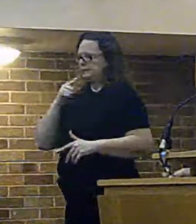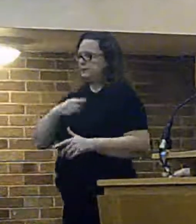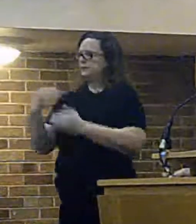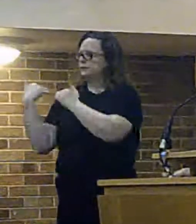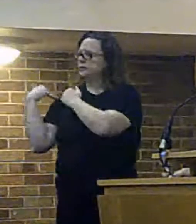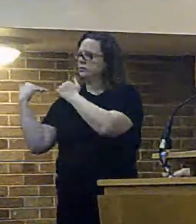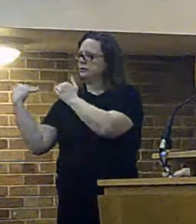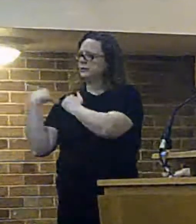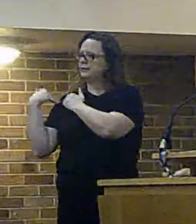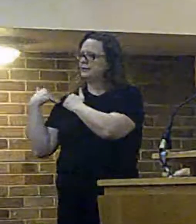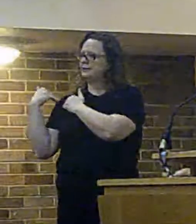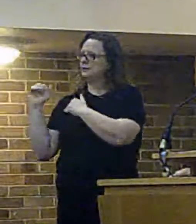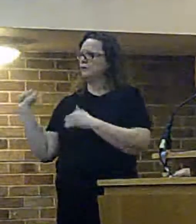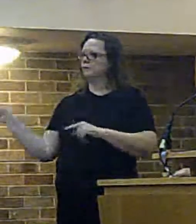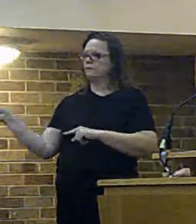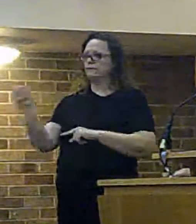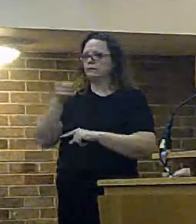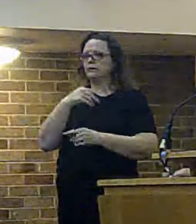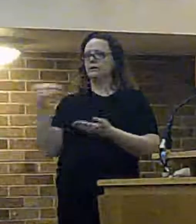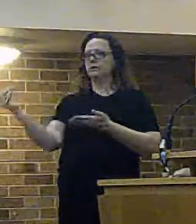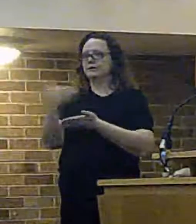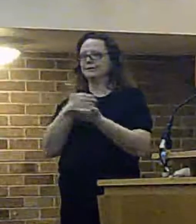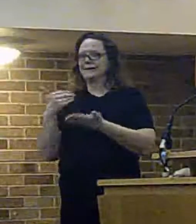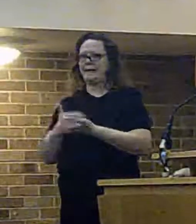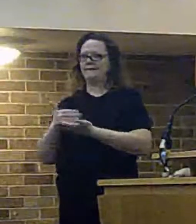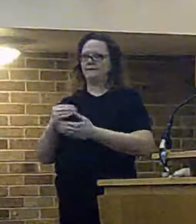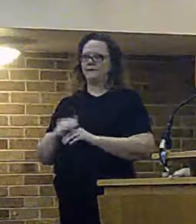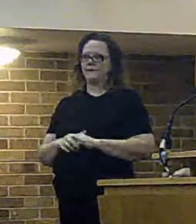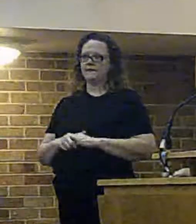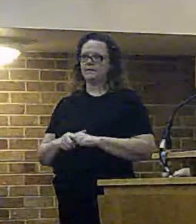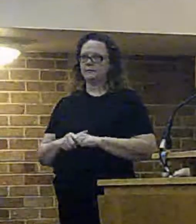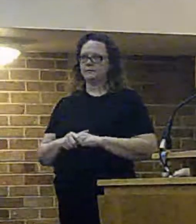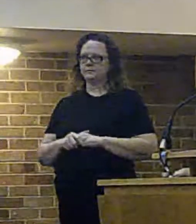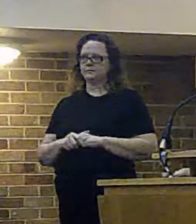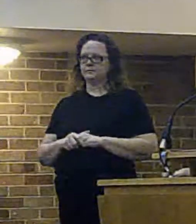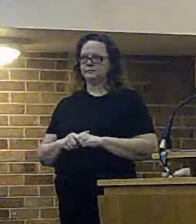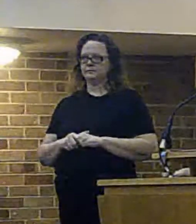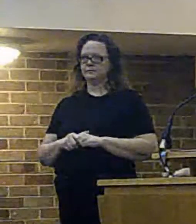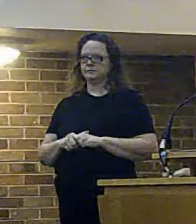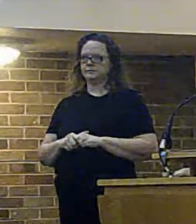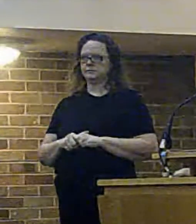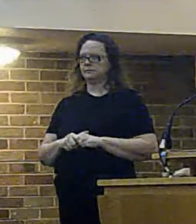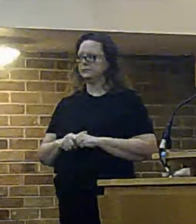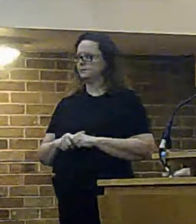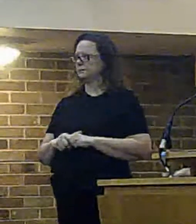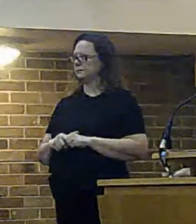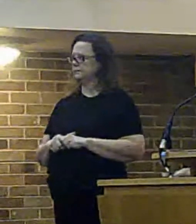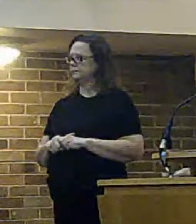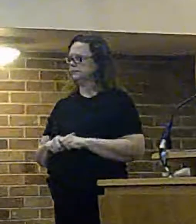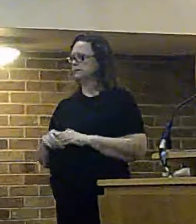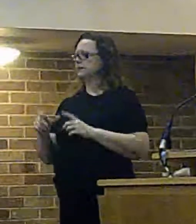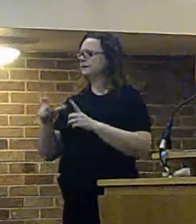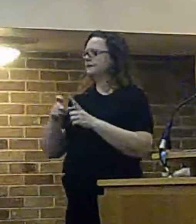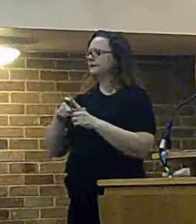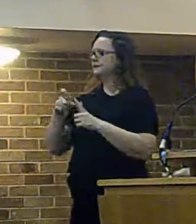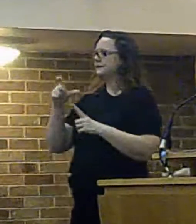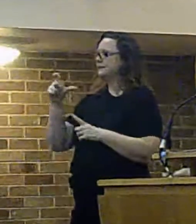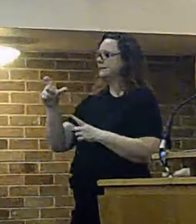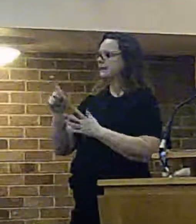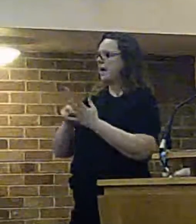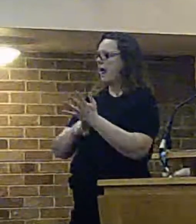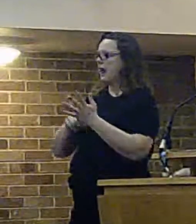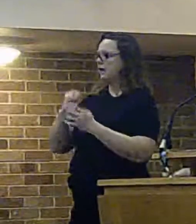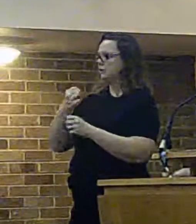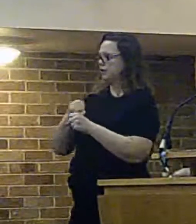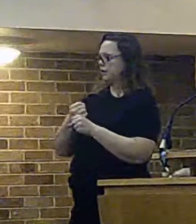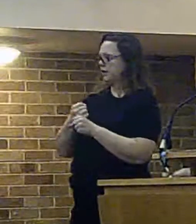authority is required to the fire and rescue authority is required to consider dclg have awarded the authority the